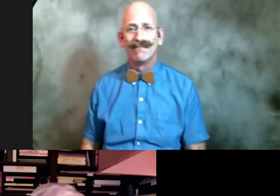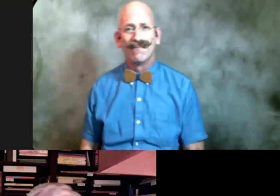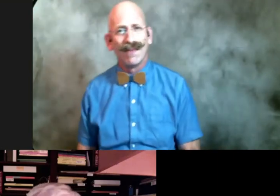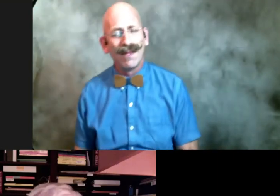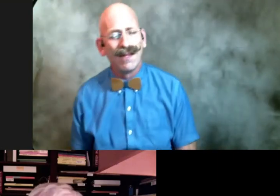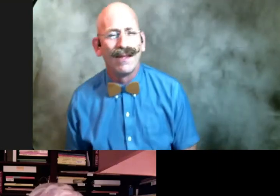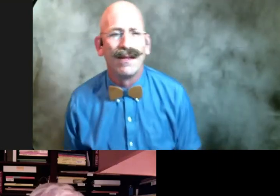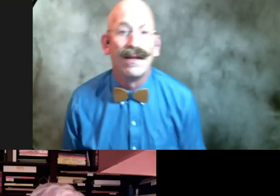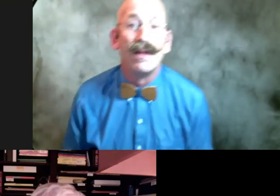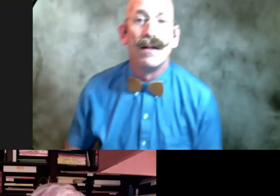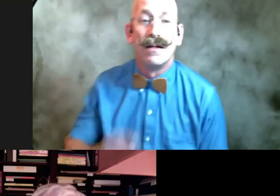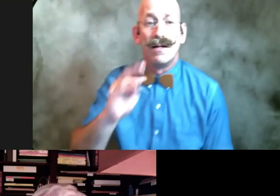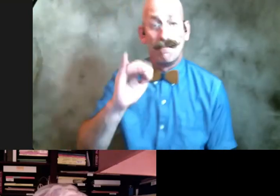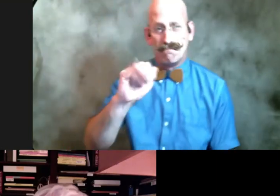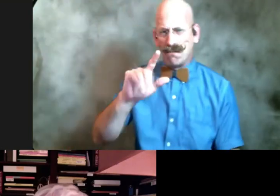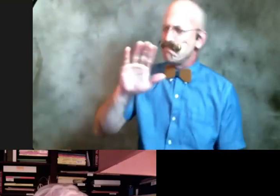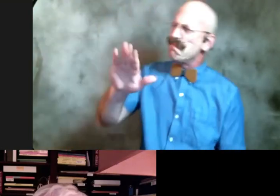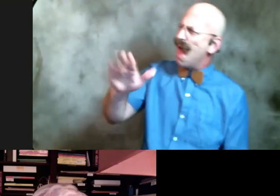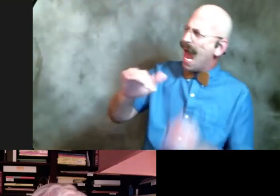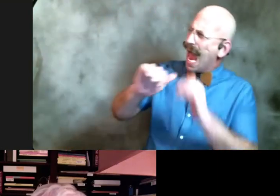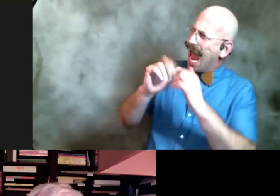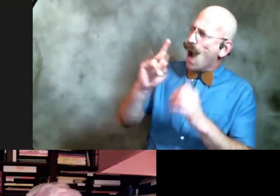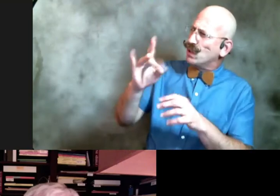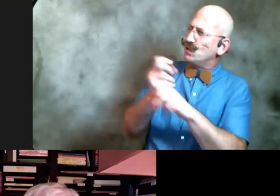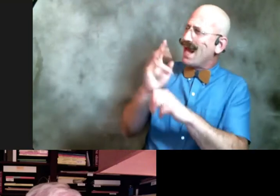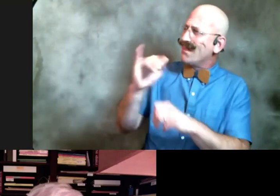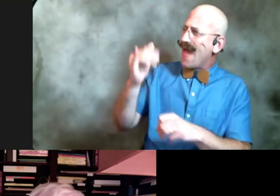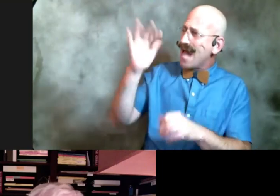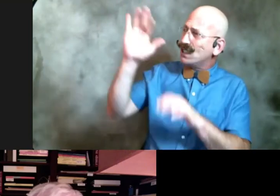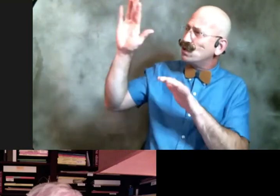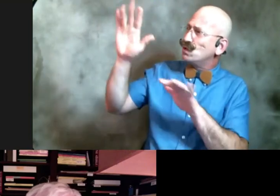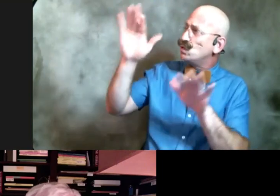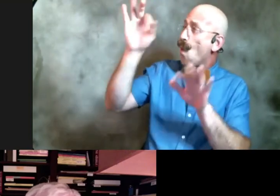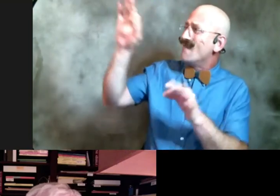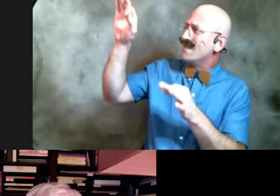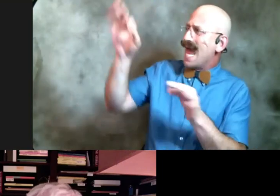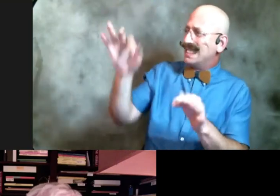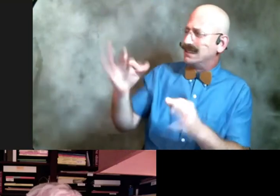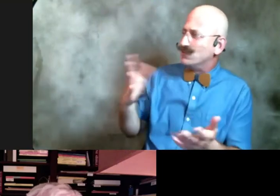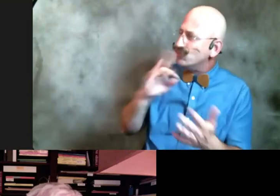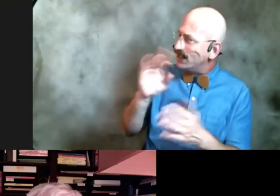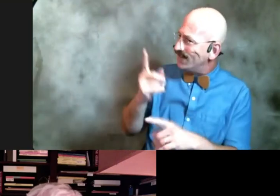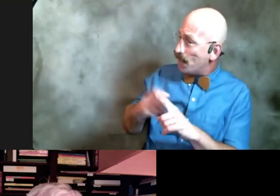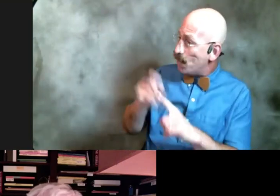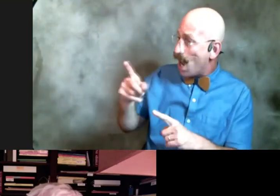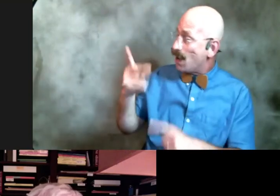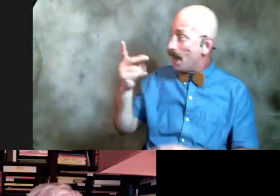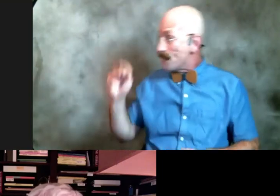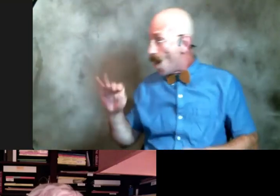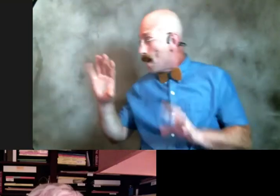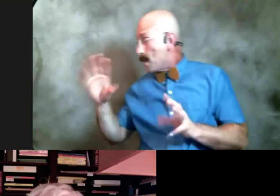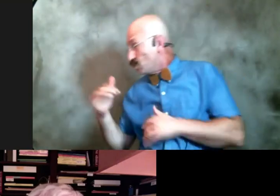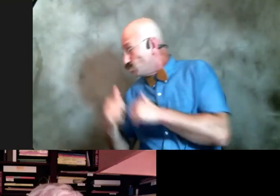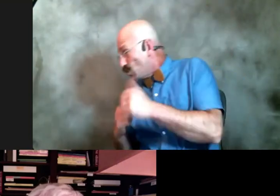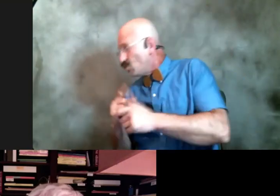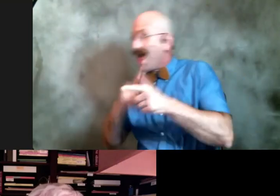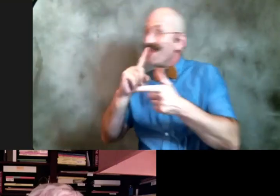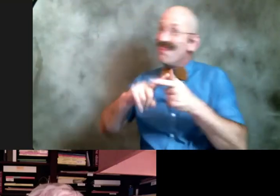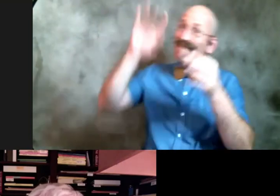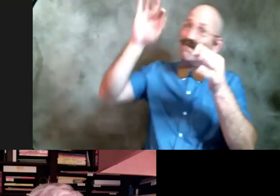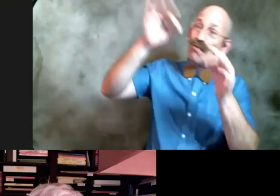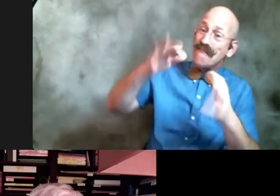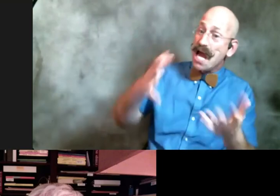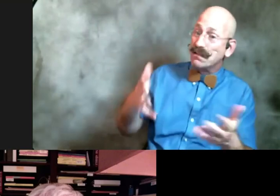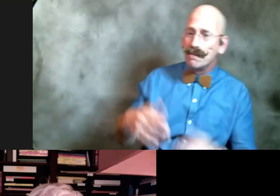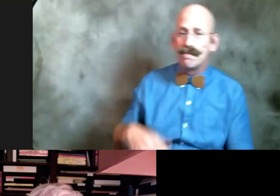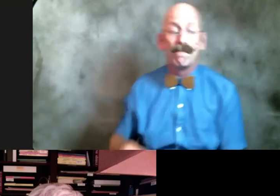the entry to this idea of a poem did the snowflakes come and the poem or was it vice versa okay um i was looking at the